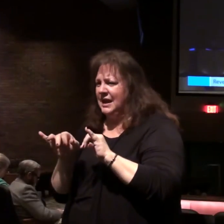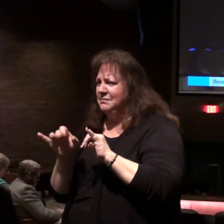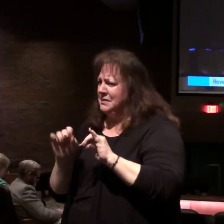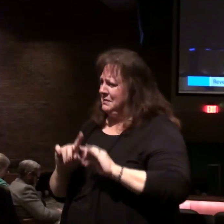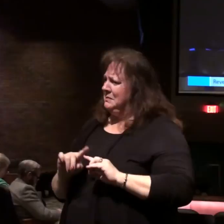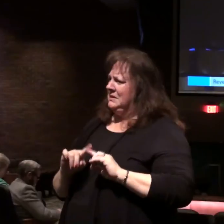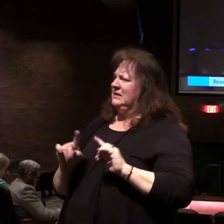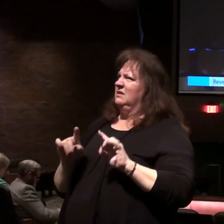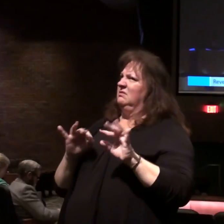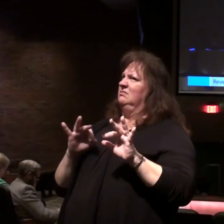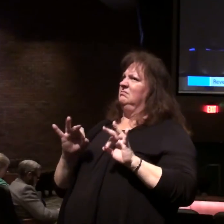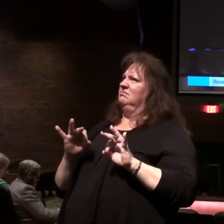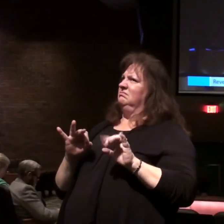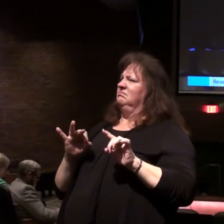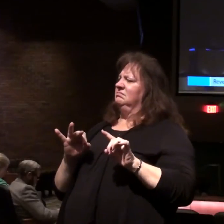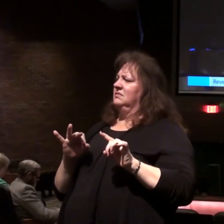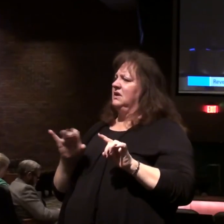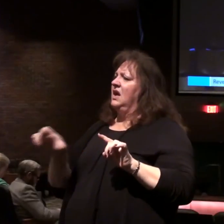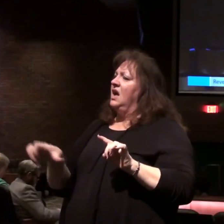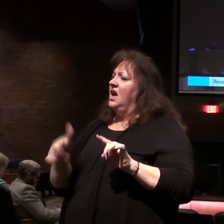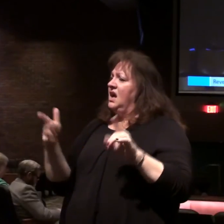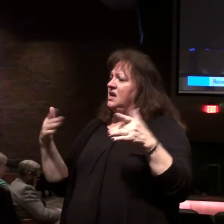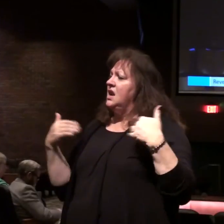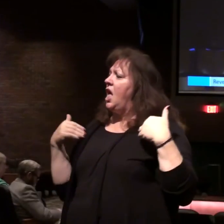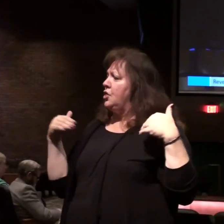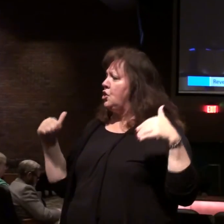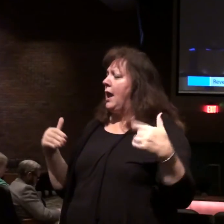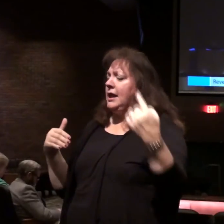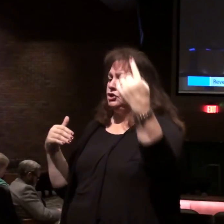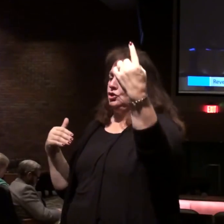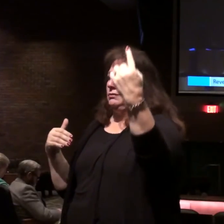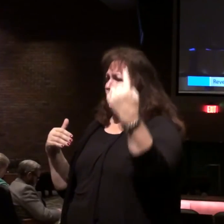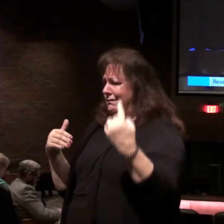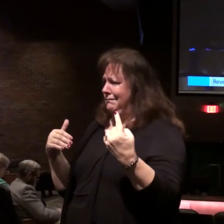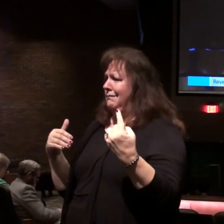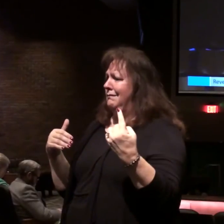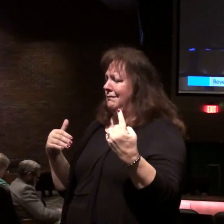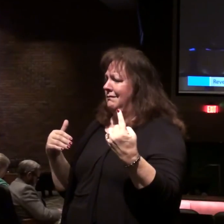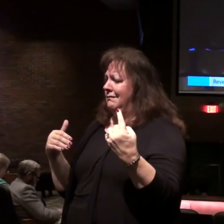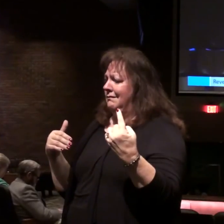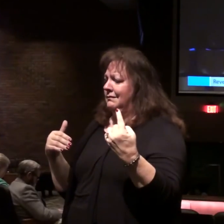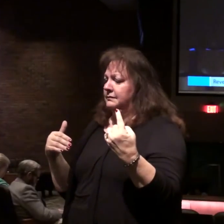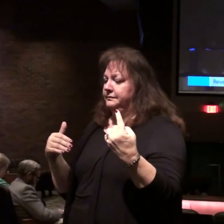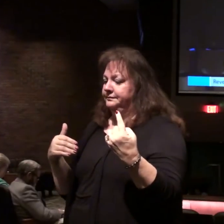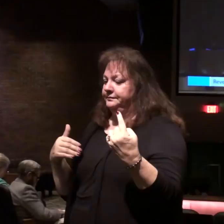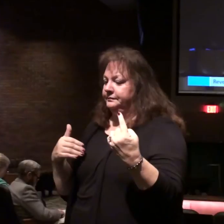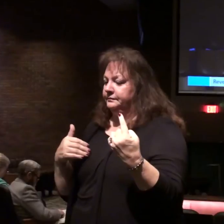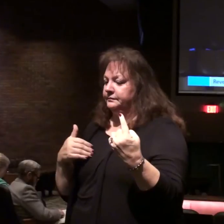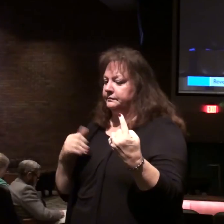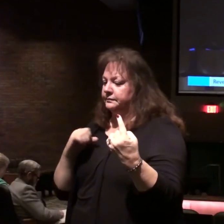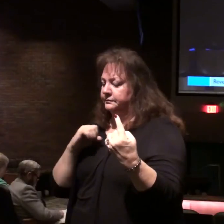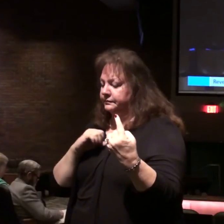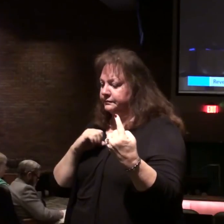differently described. Another angel came out of the temple. Excuse me.